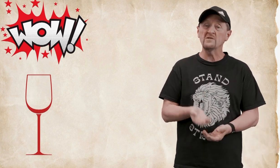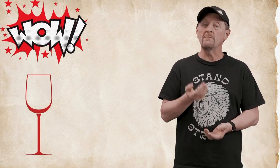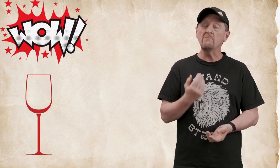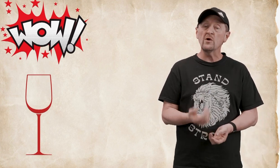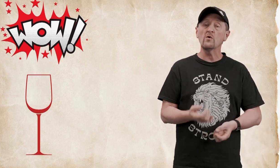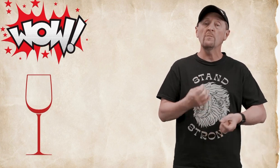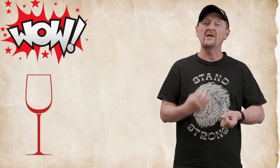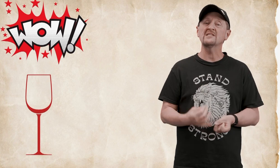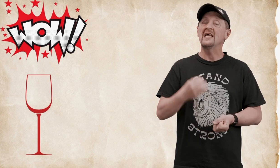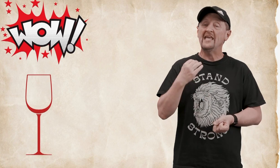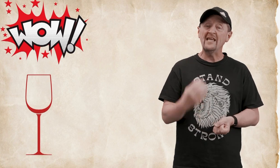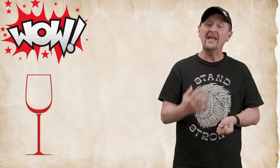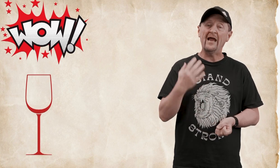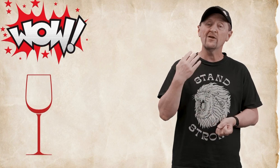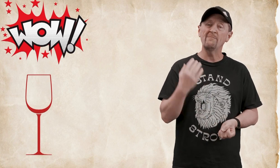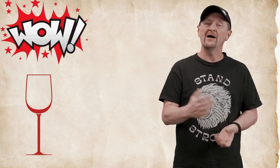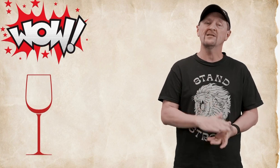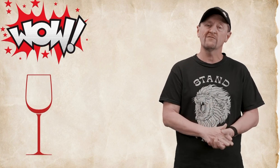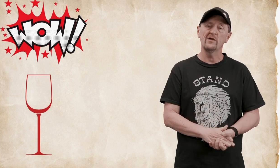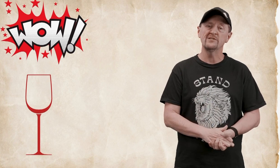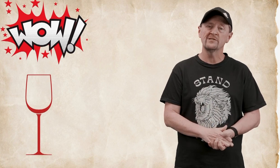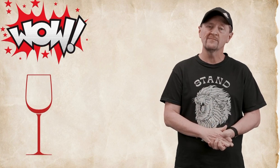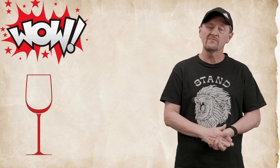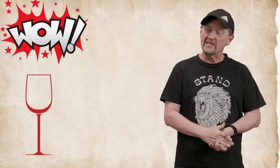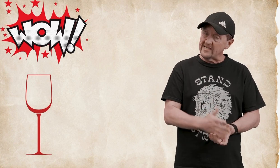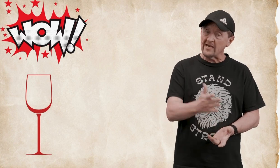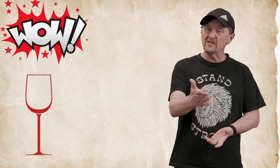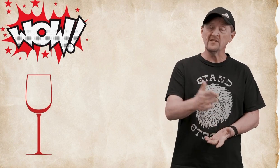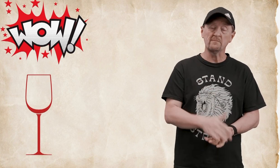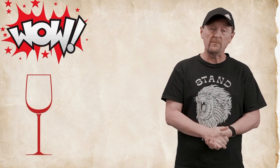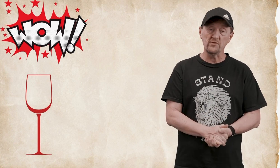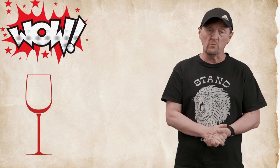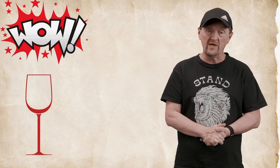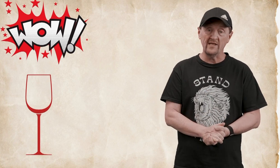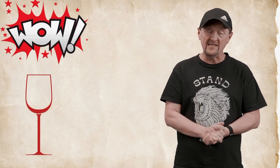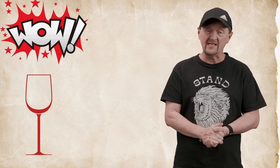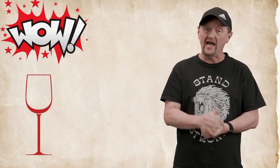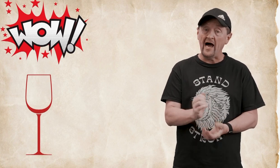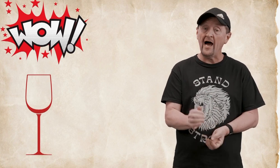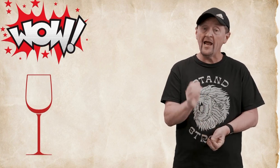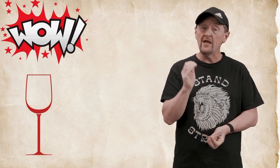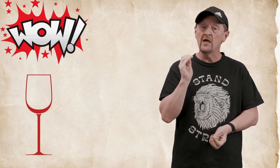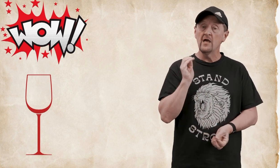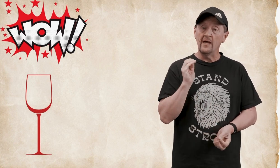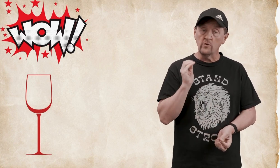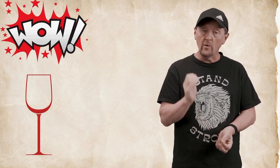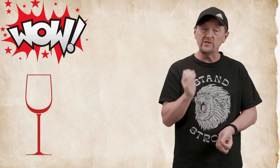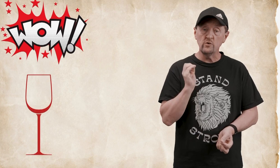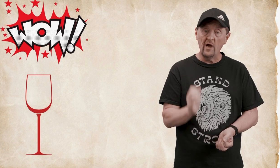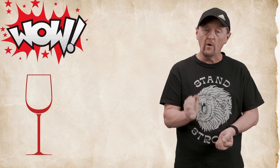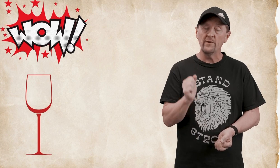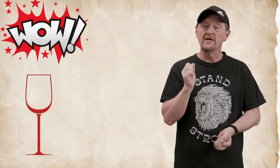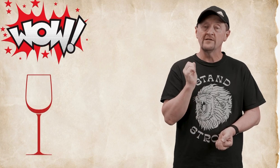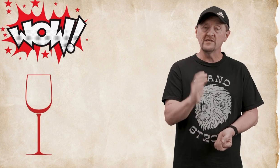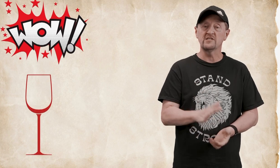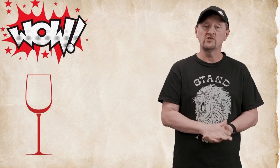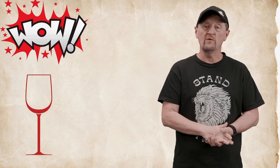a miracle because he cared about his friends he cared about the people at the wedding and he said I am going to help this situation